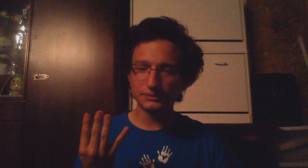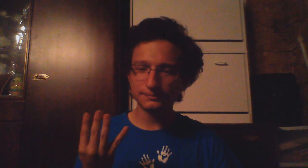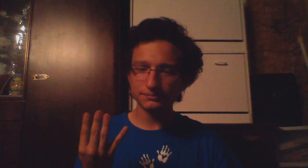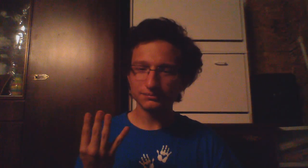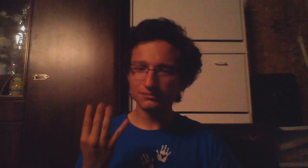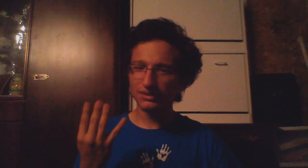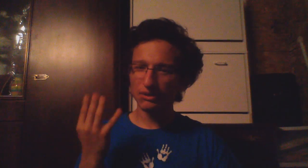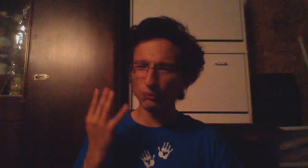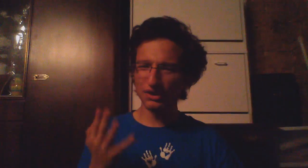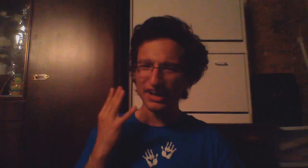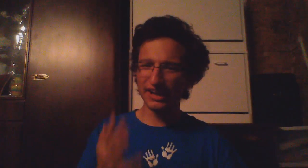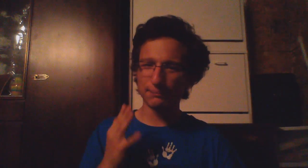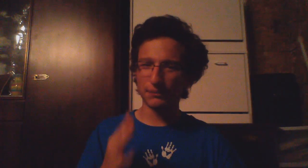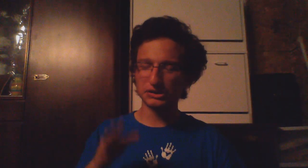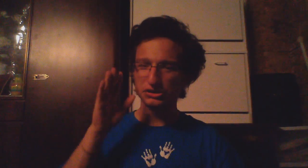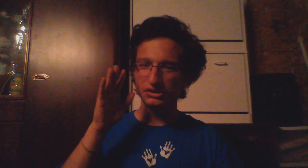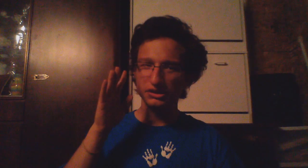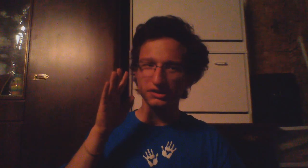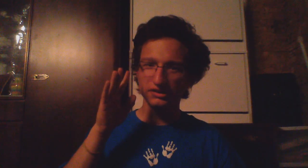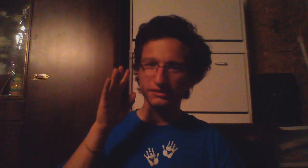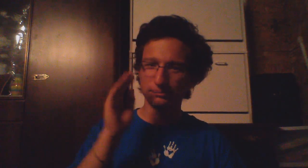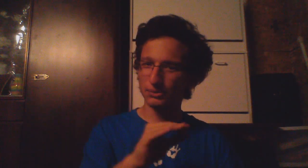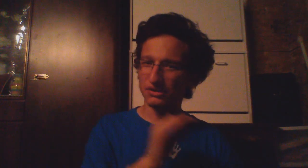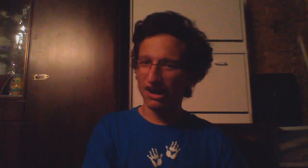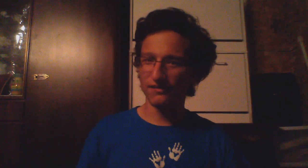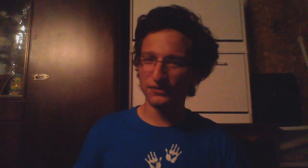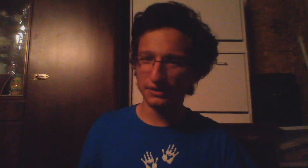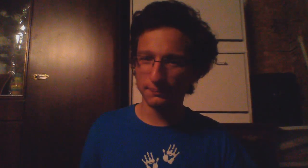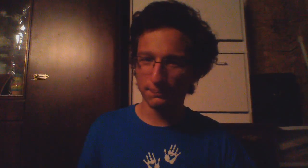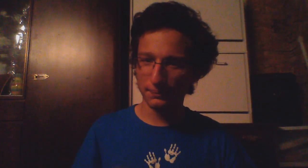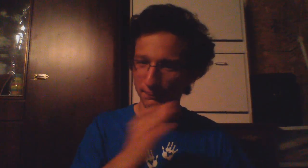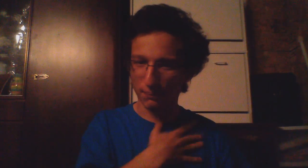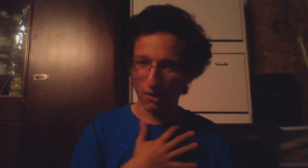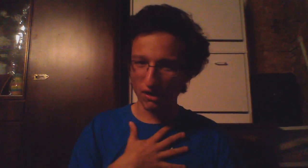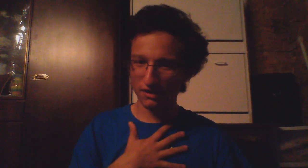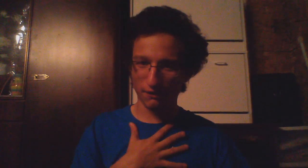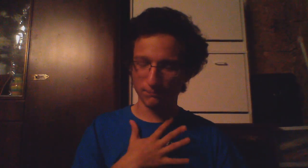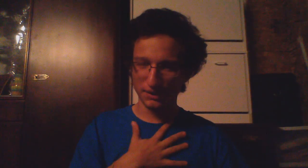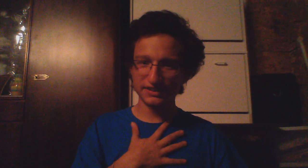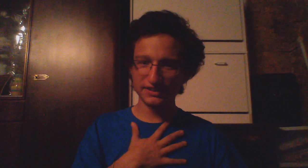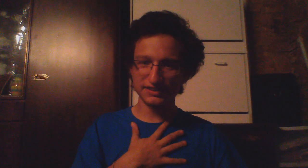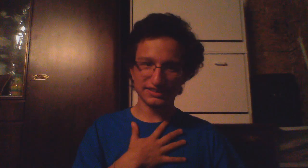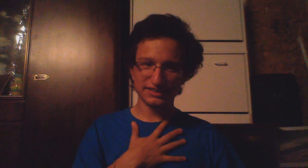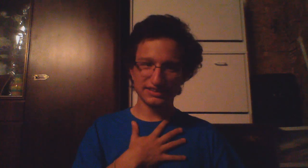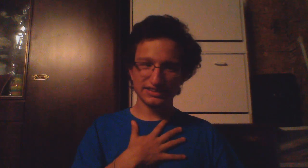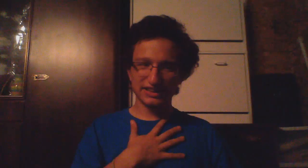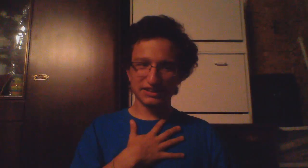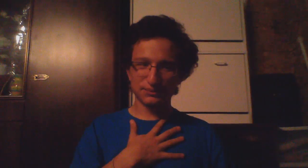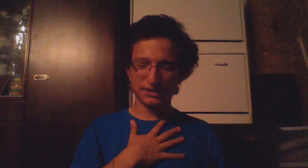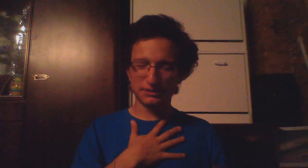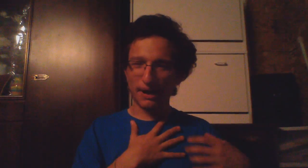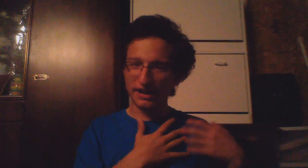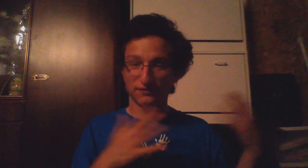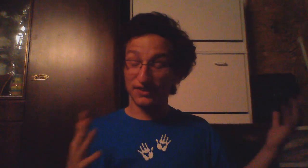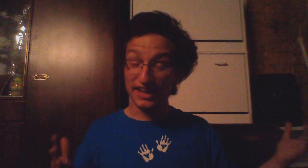would have had a much more confident part of me which you might have led